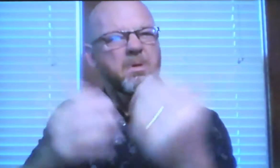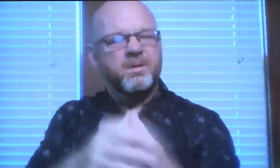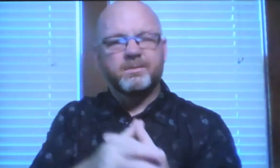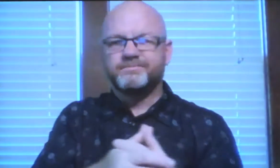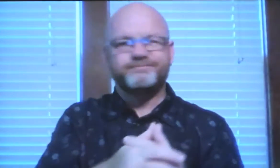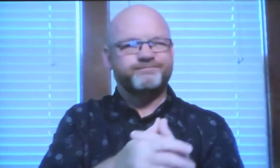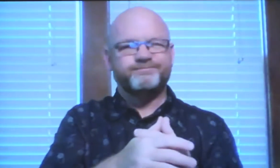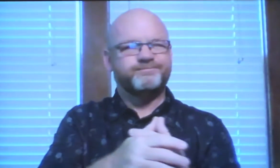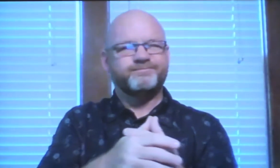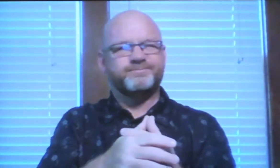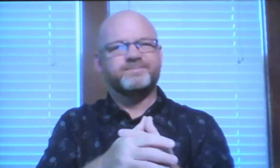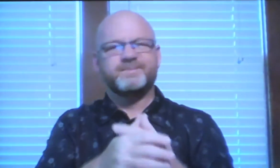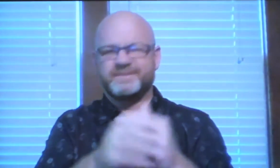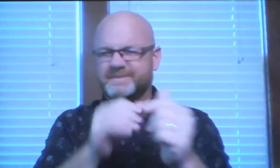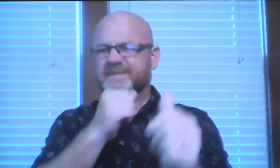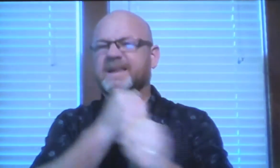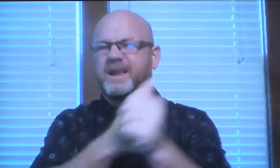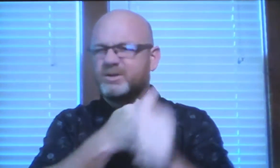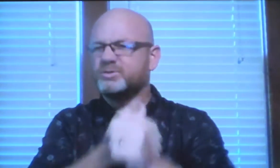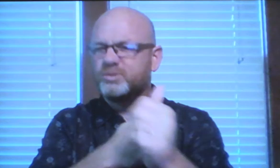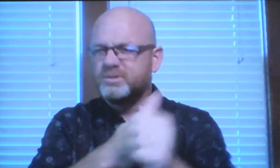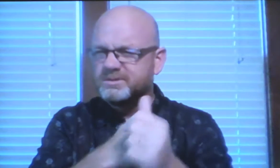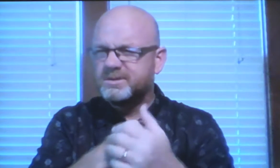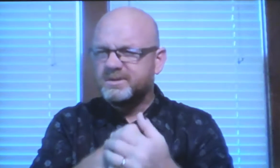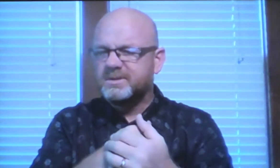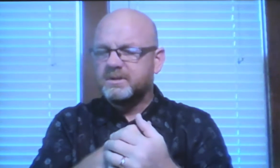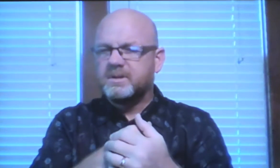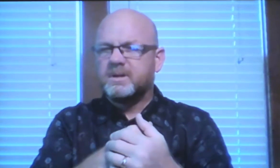try it one time. That's dangerous.